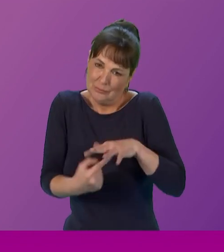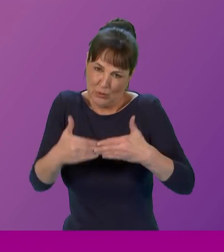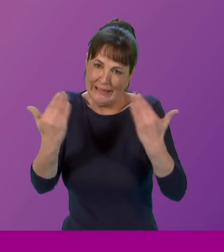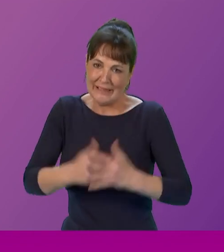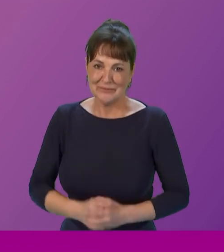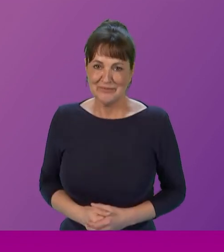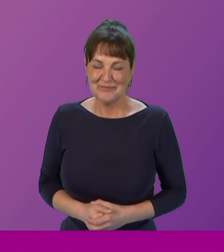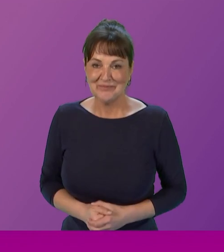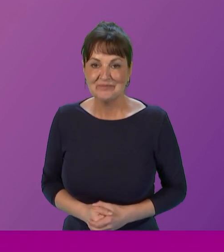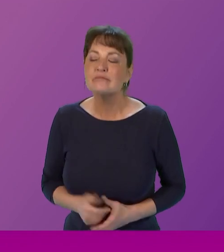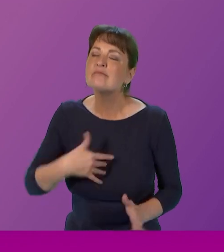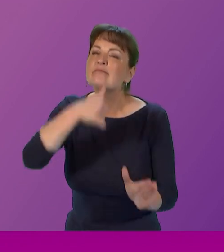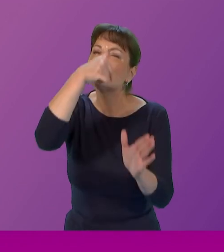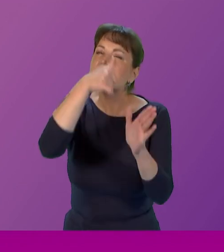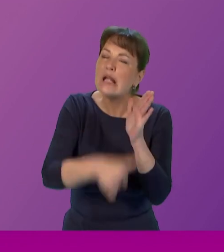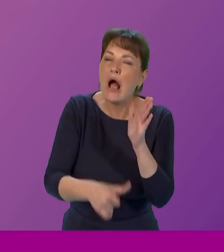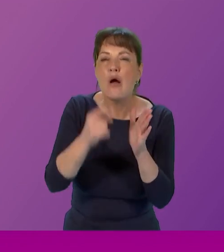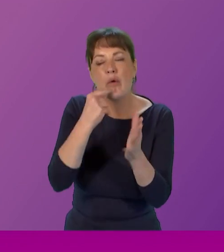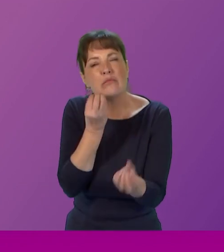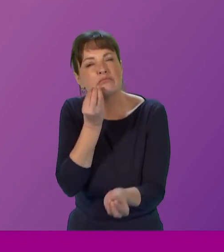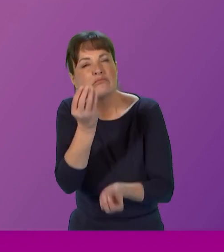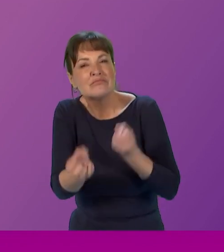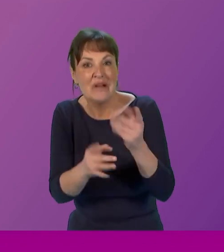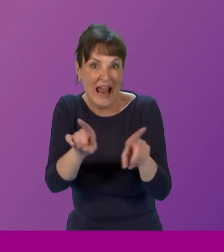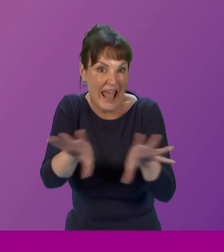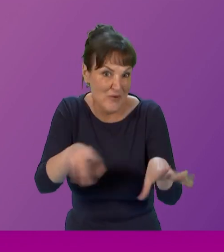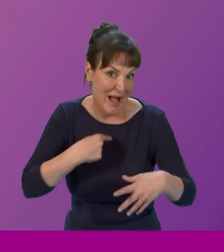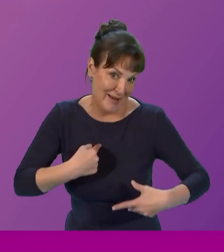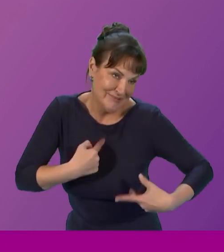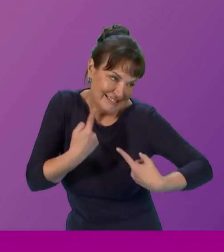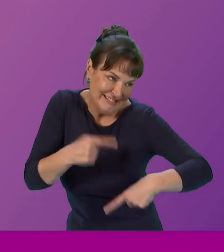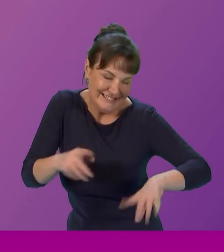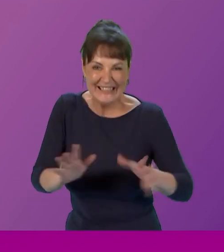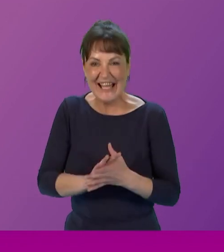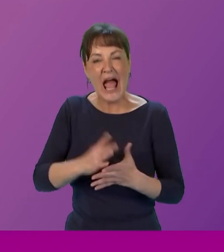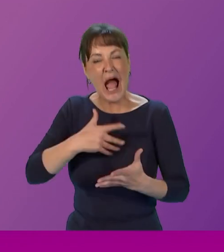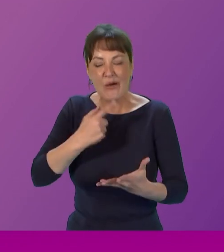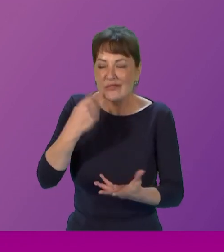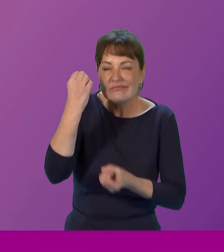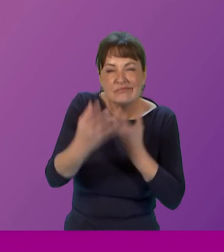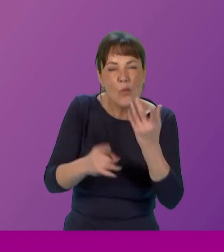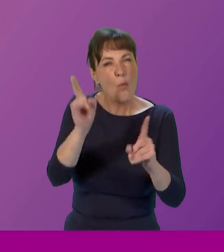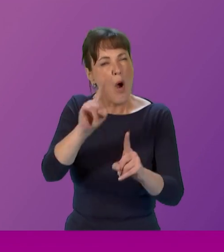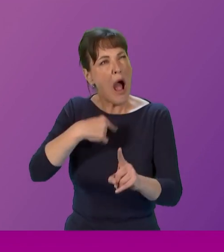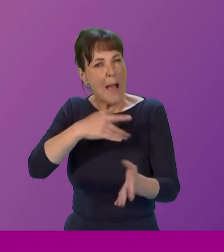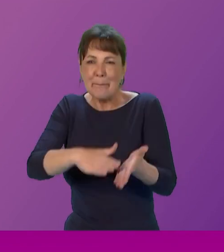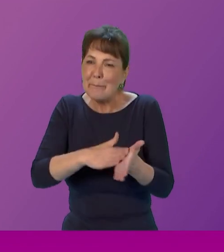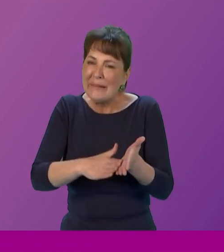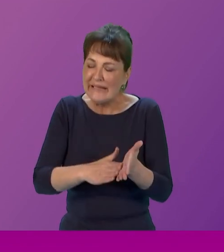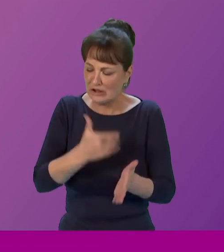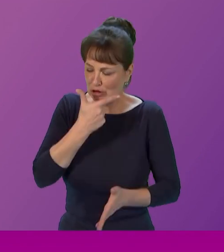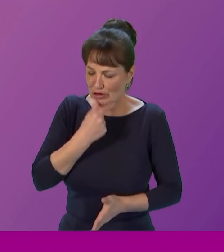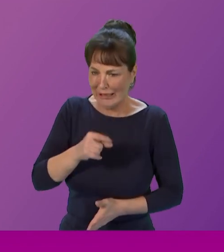I'll begin by sketching out like teachers do what I understand by gender equality and